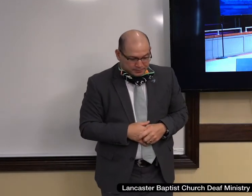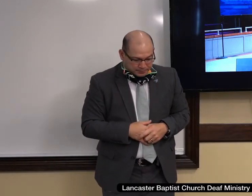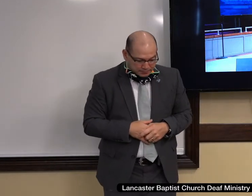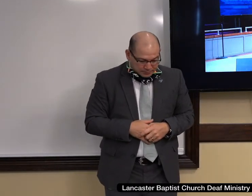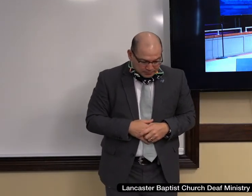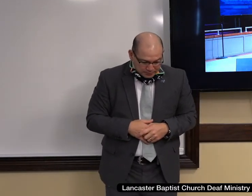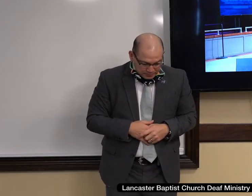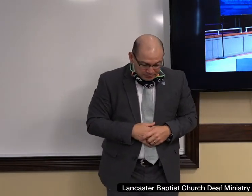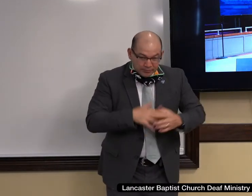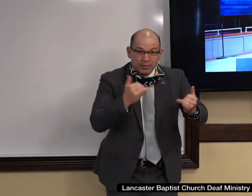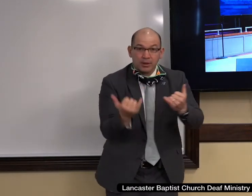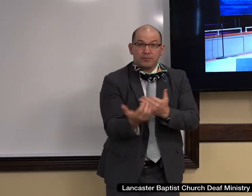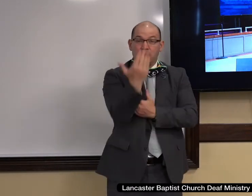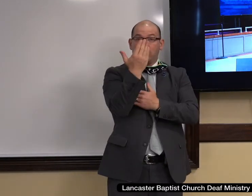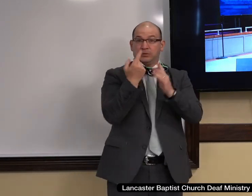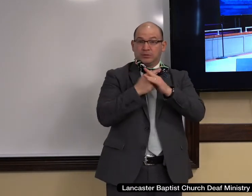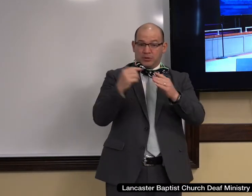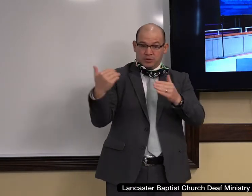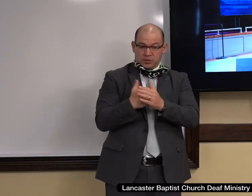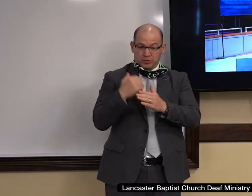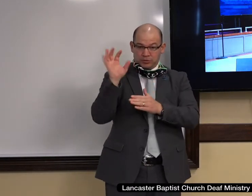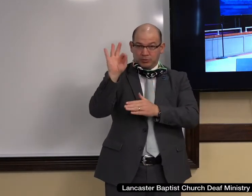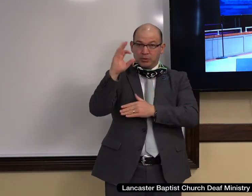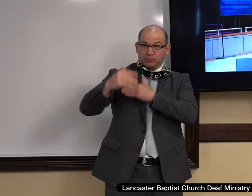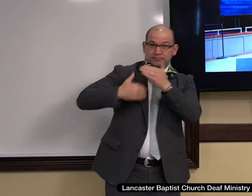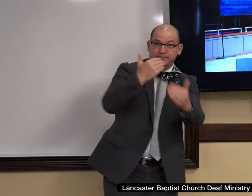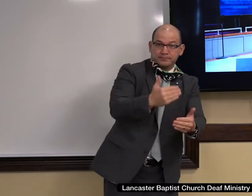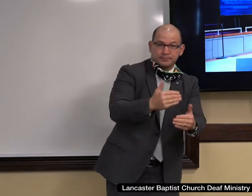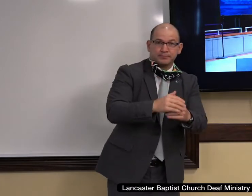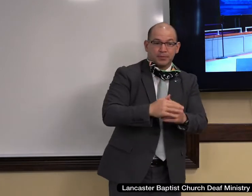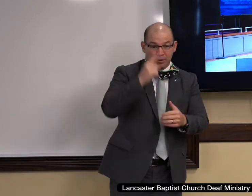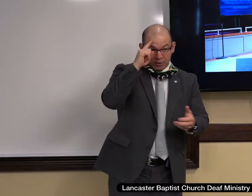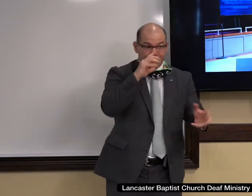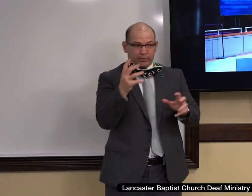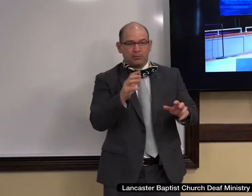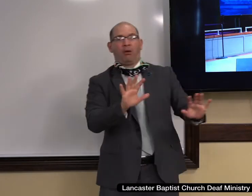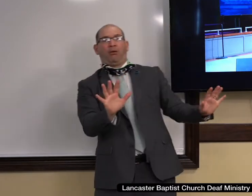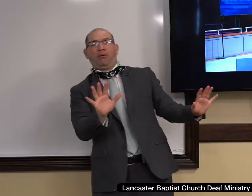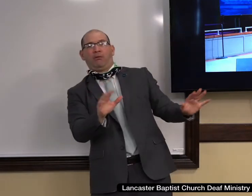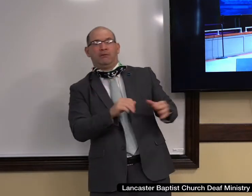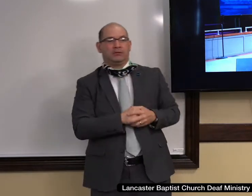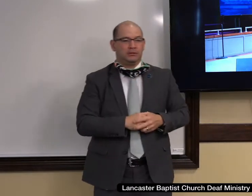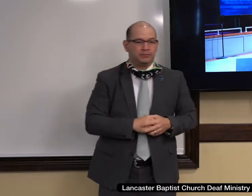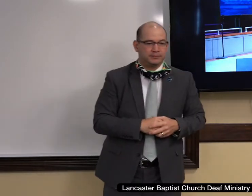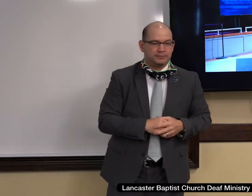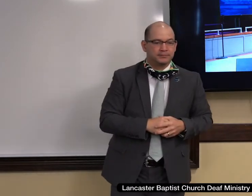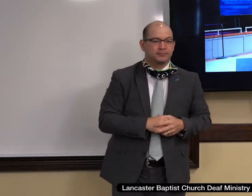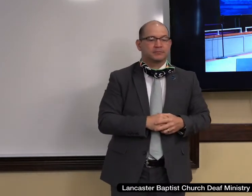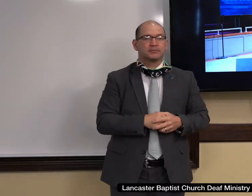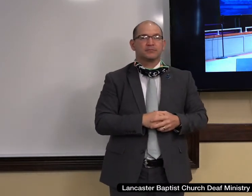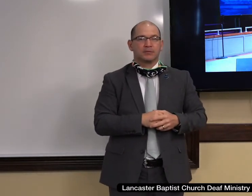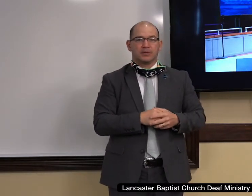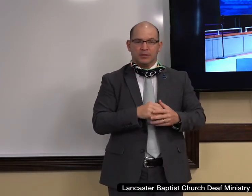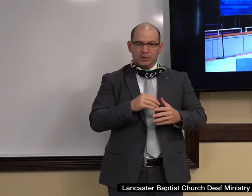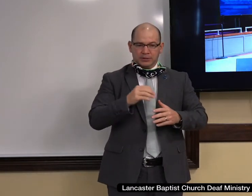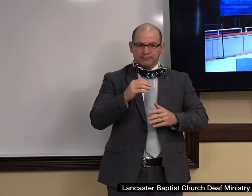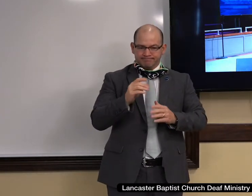Well this morning we begin a new series, Avoiding the Confusion, Developing a Biblical Worldview.